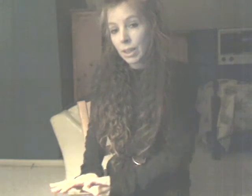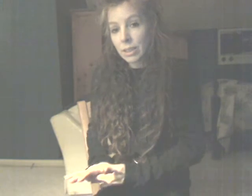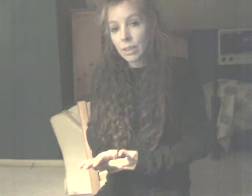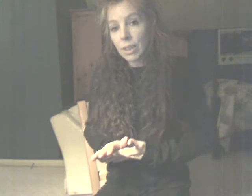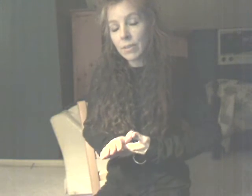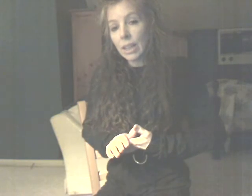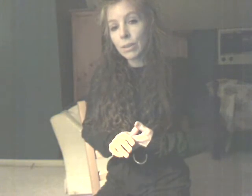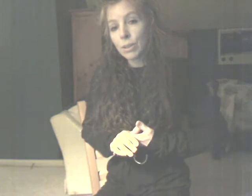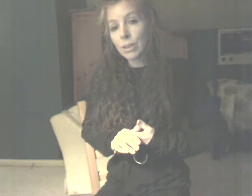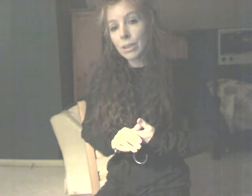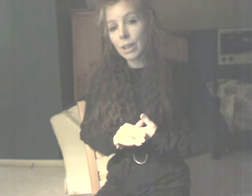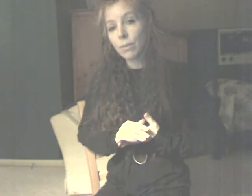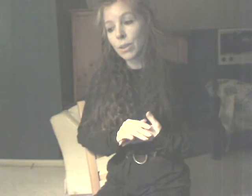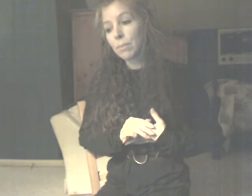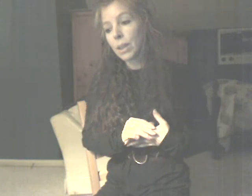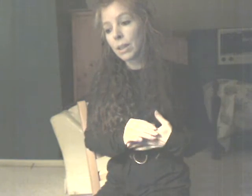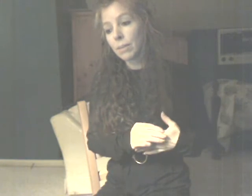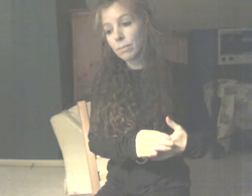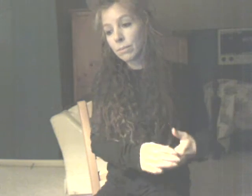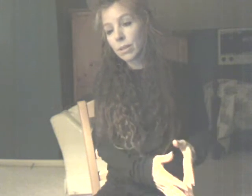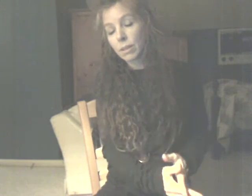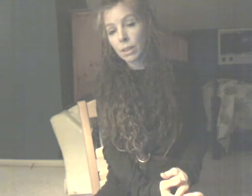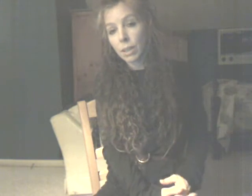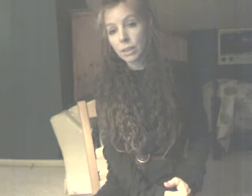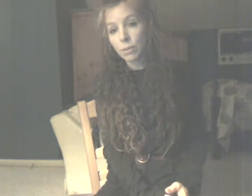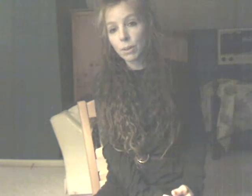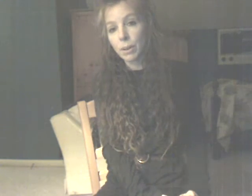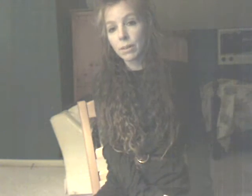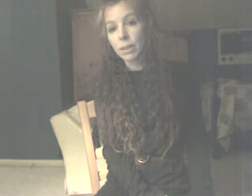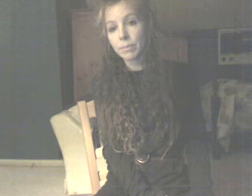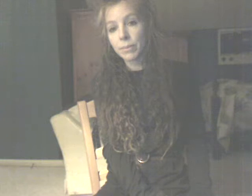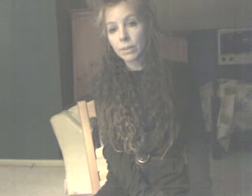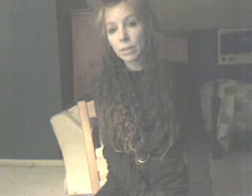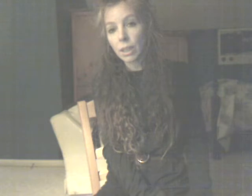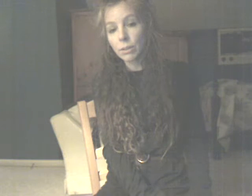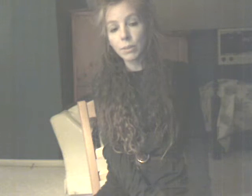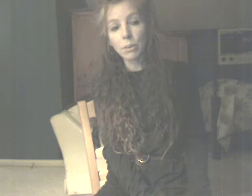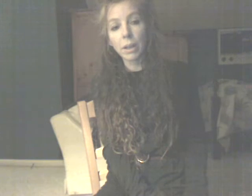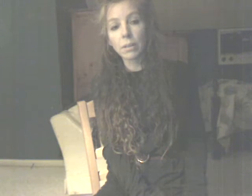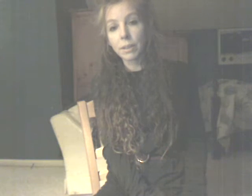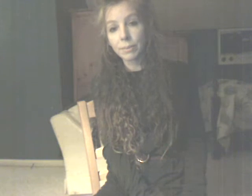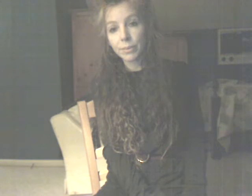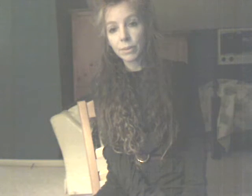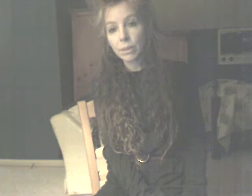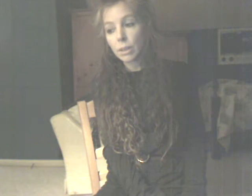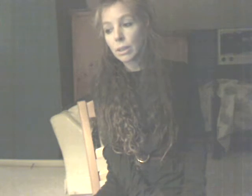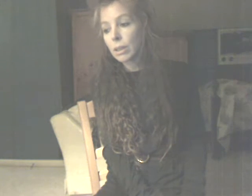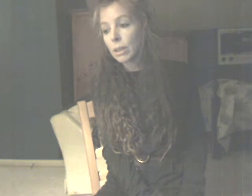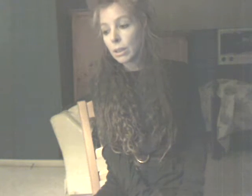I guess I don't have an answer aside from, um, I don't feel welcome. Um, I don't feel welcome. Um,